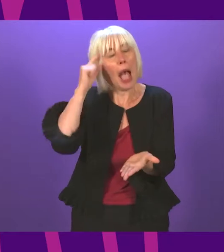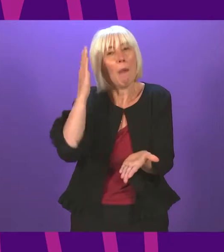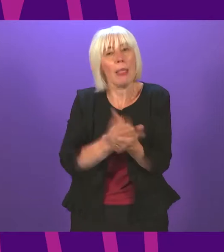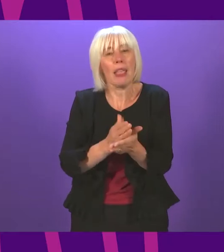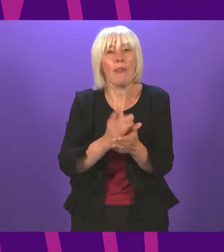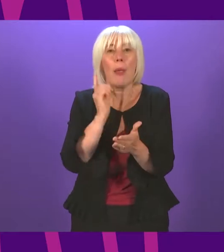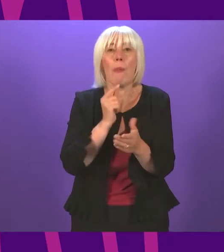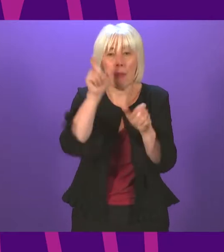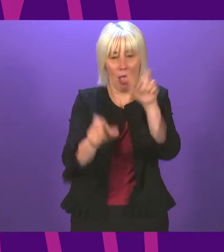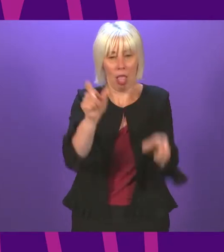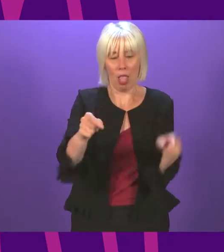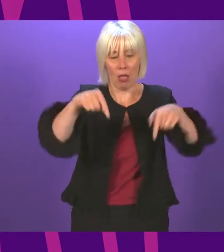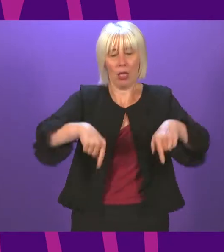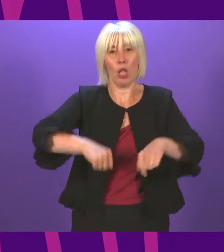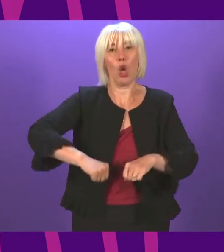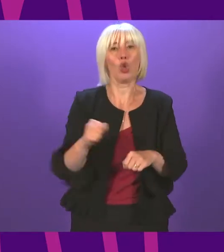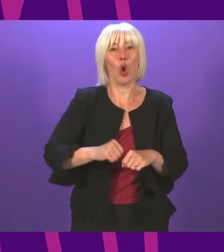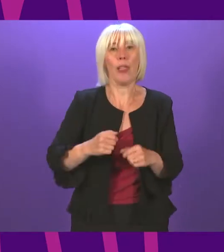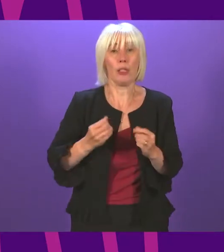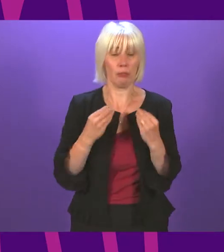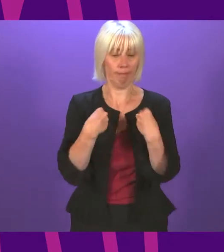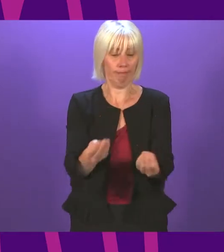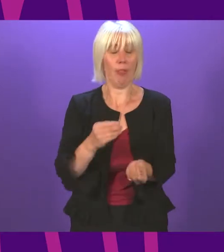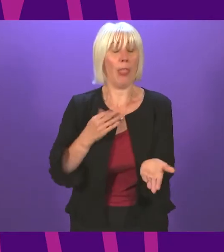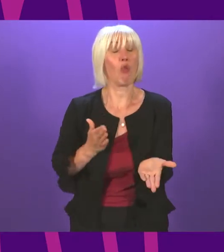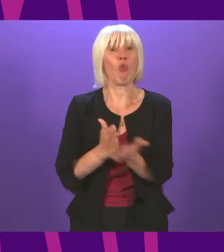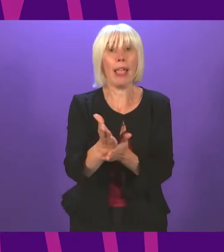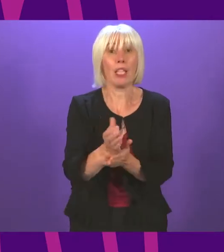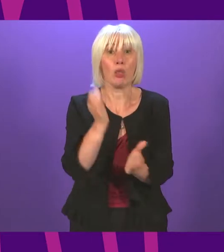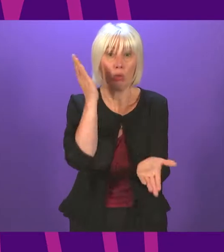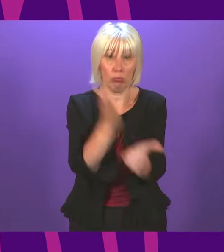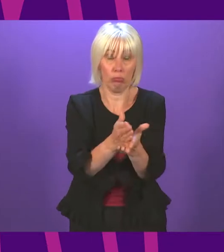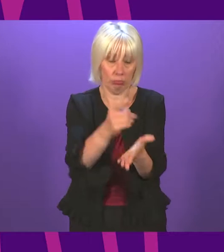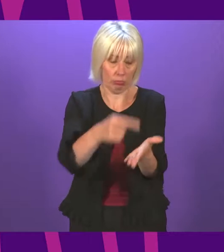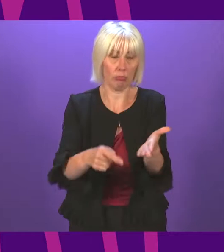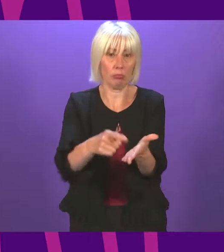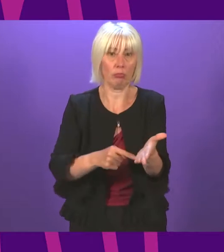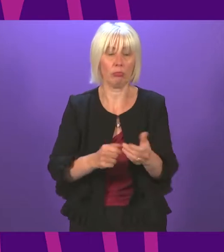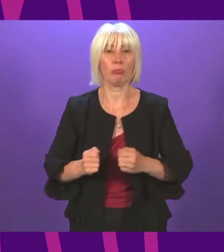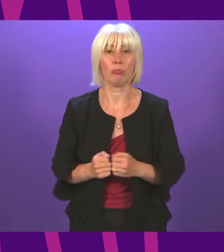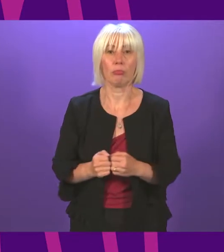people of Scotland should have the right to have that referendum and I'll give way to Tess White